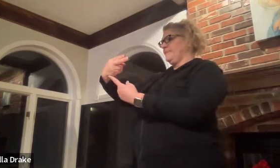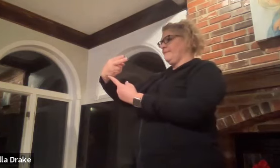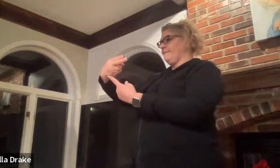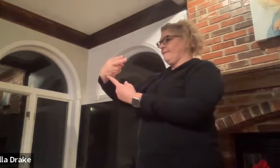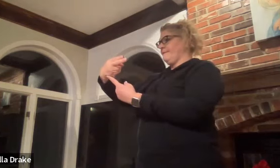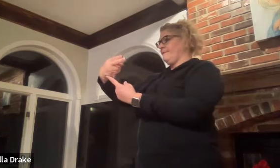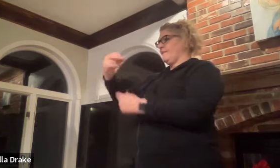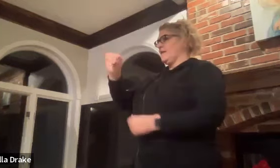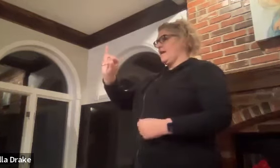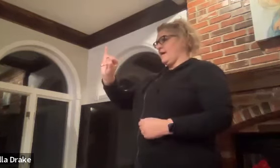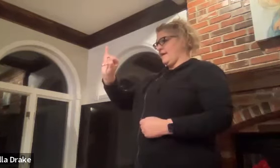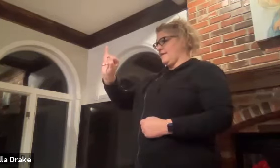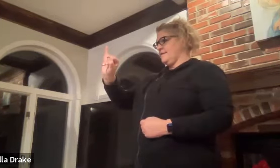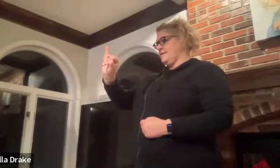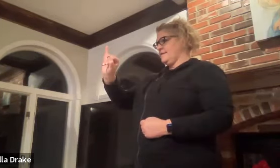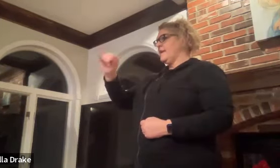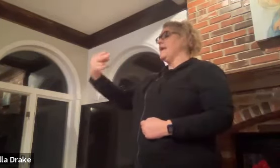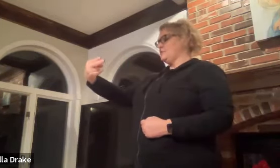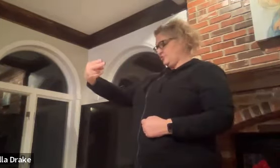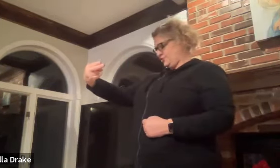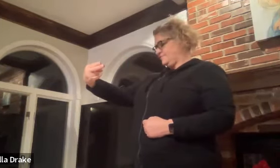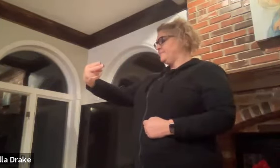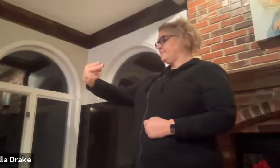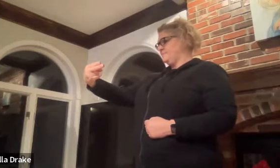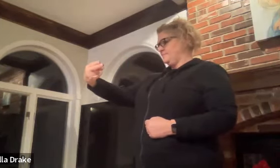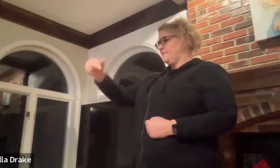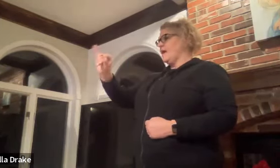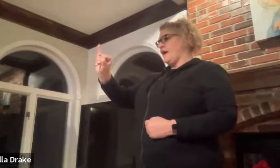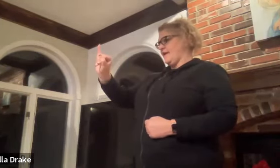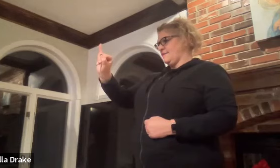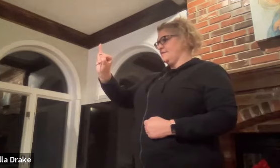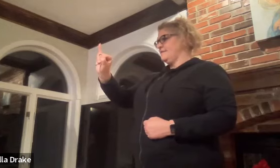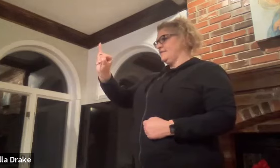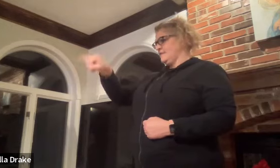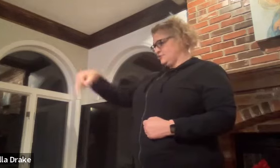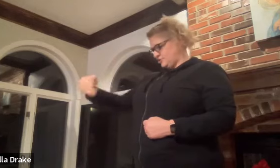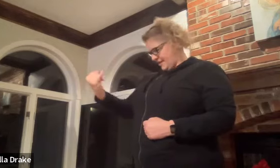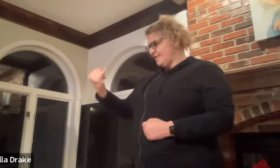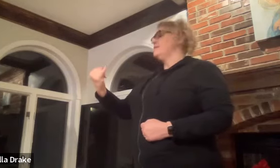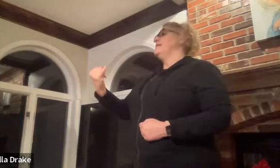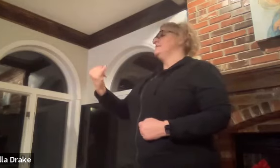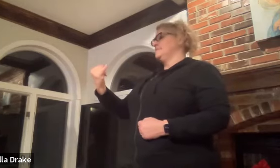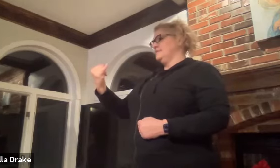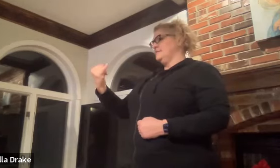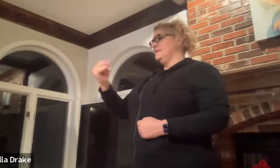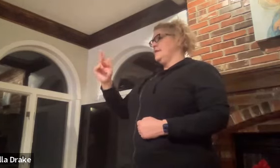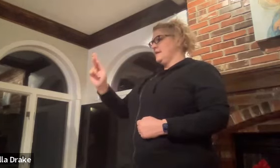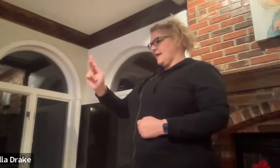i h i j j yes k